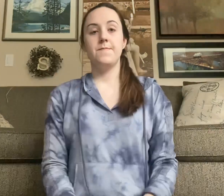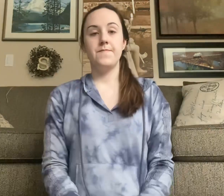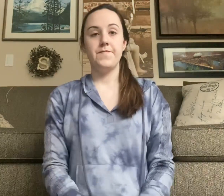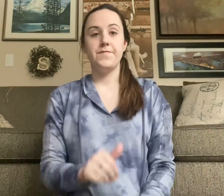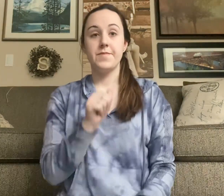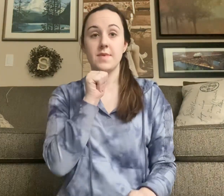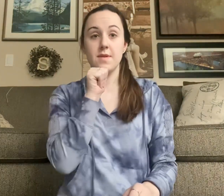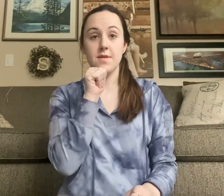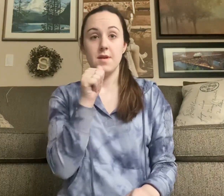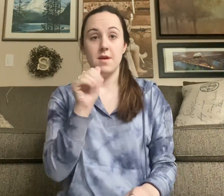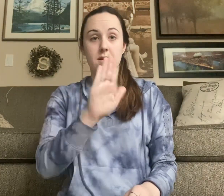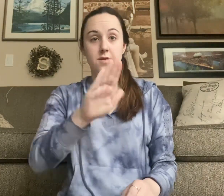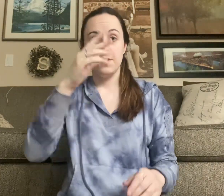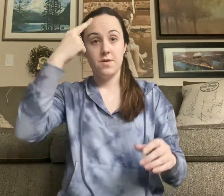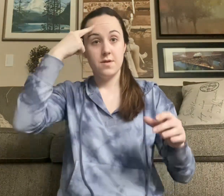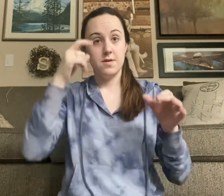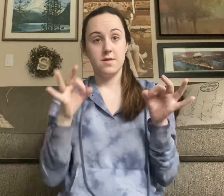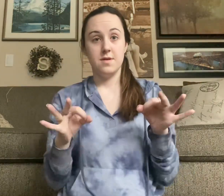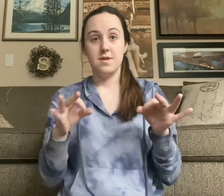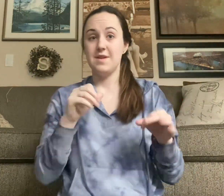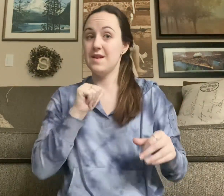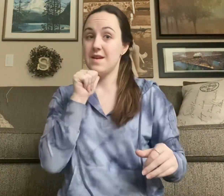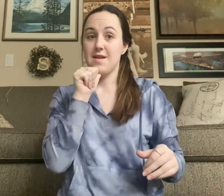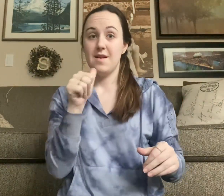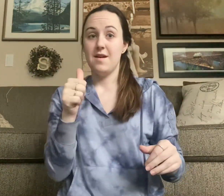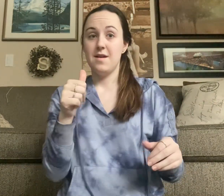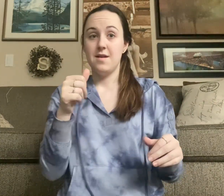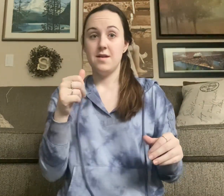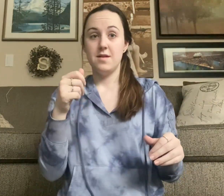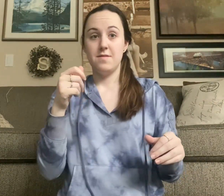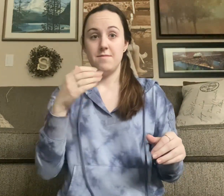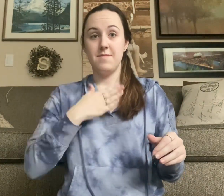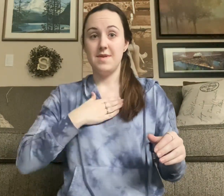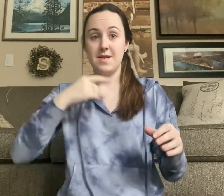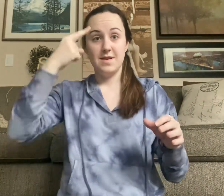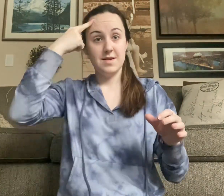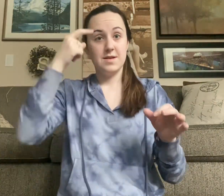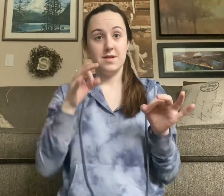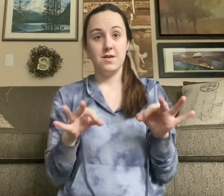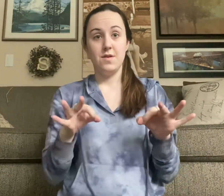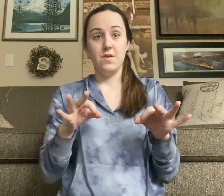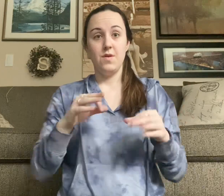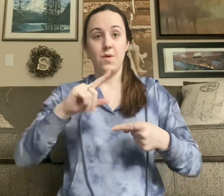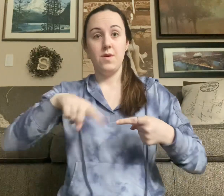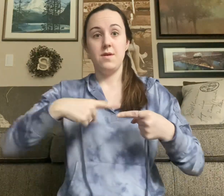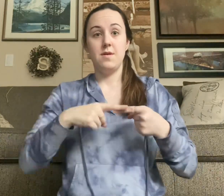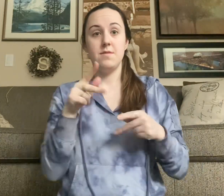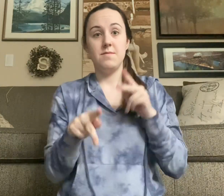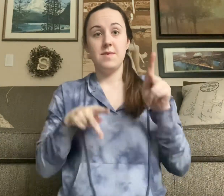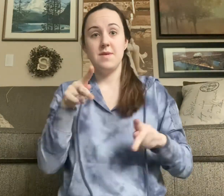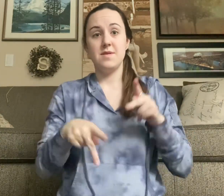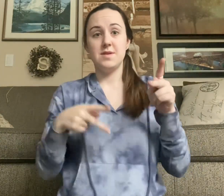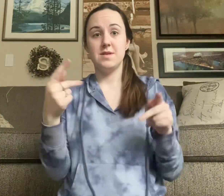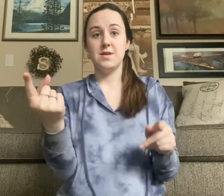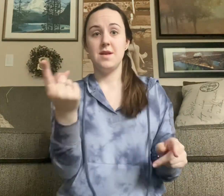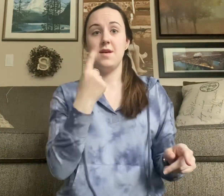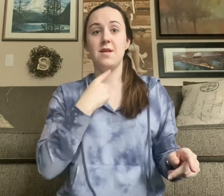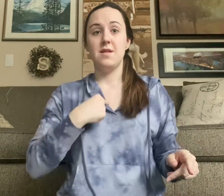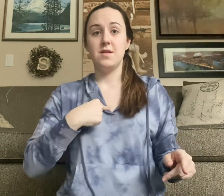to you, it's not to me When everyone tells us what we can be How can